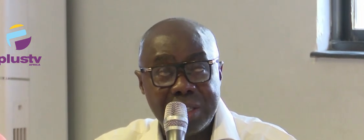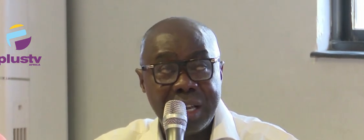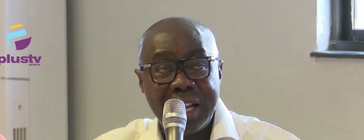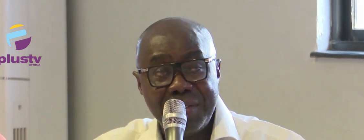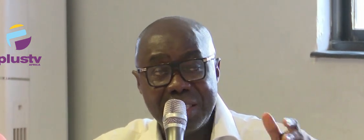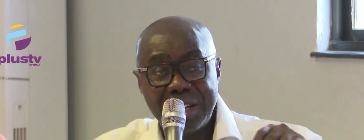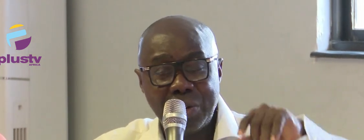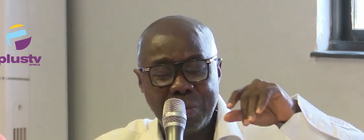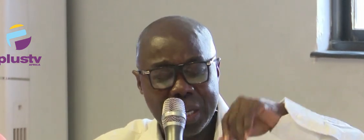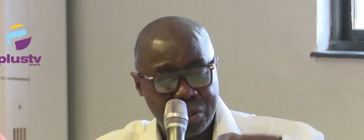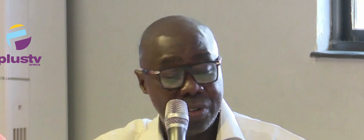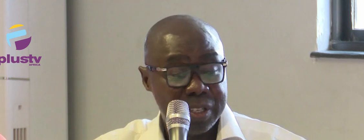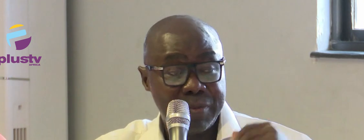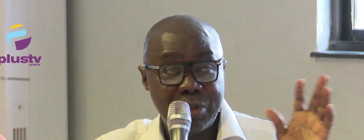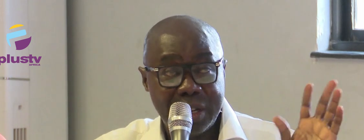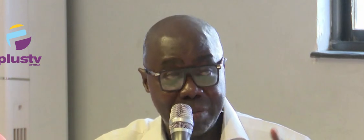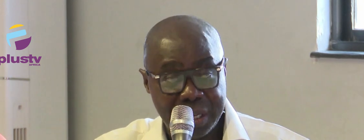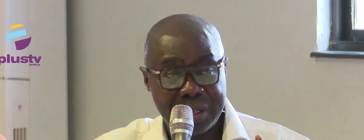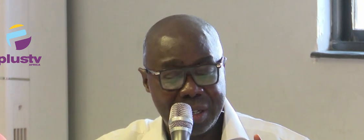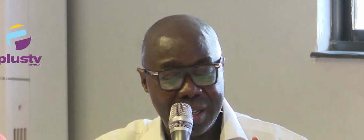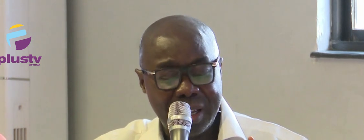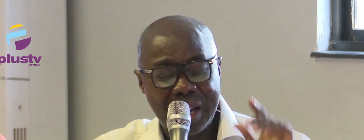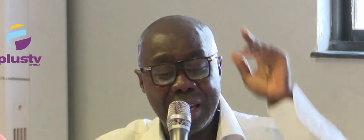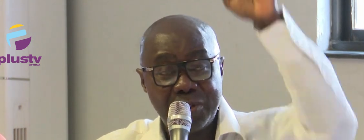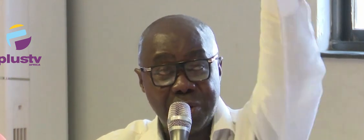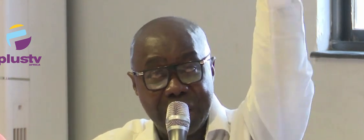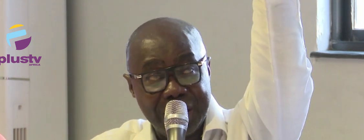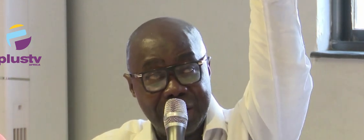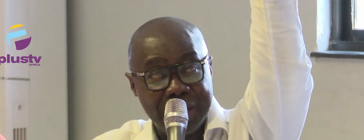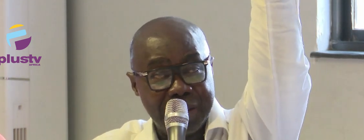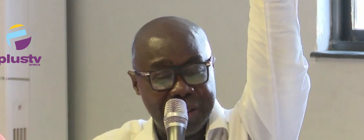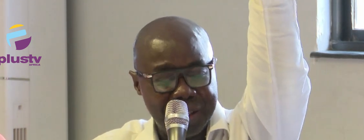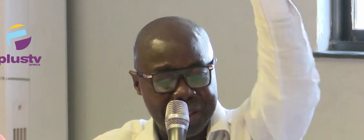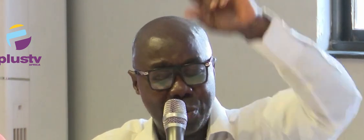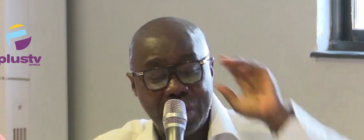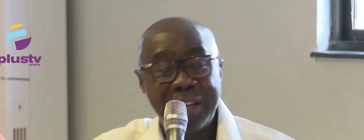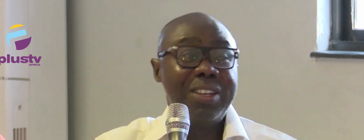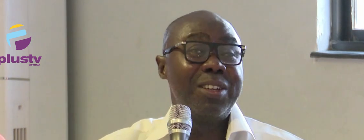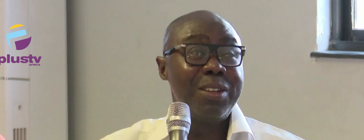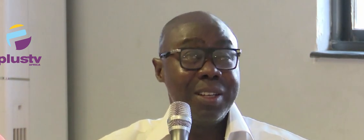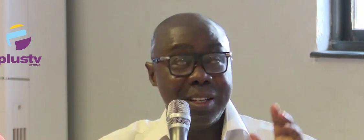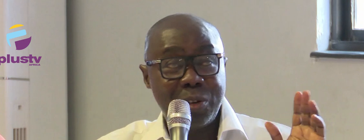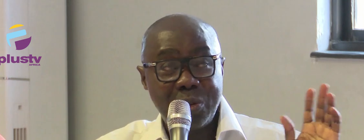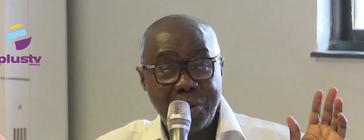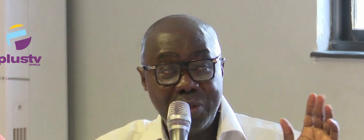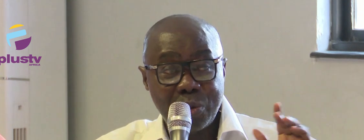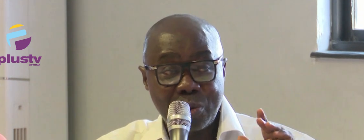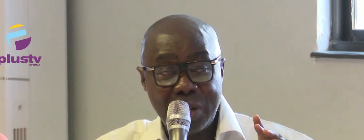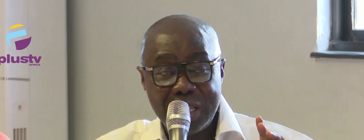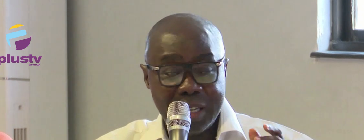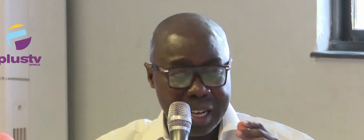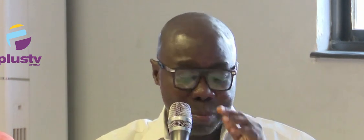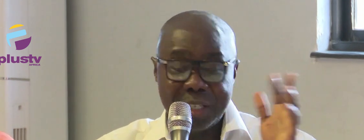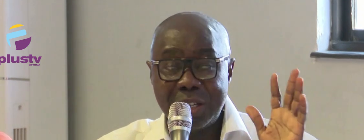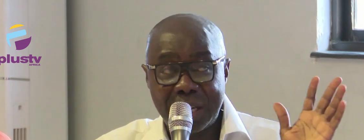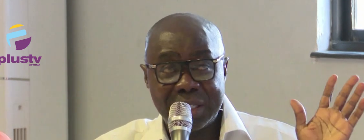doing this, I have this scenario. My son is visually impaired. I live somewhere in the year-to-date. Now, somebody was